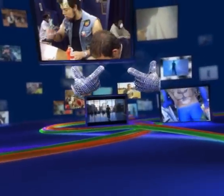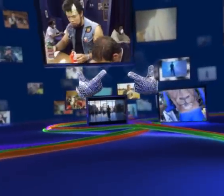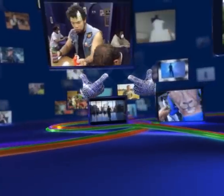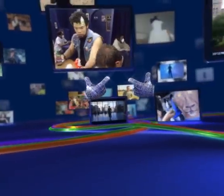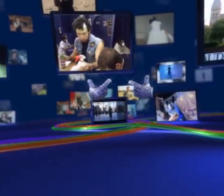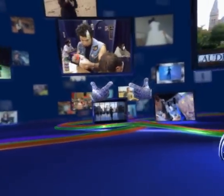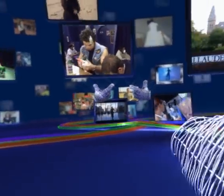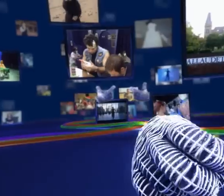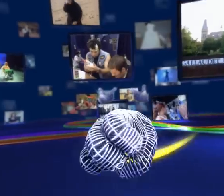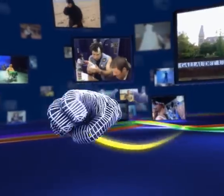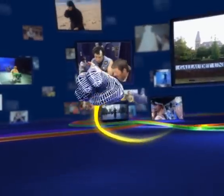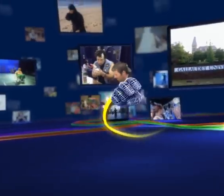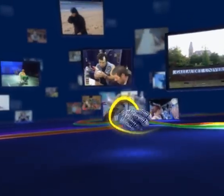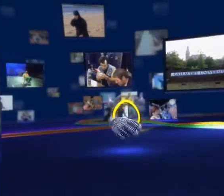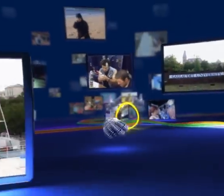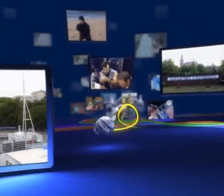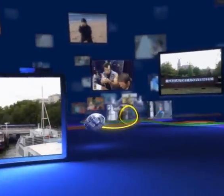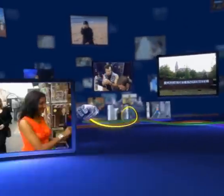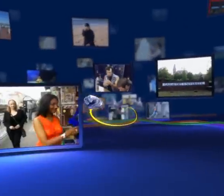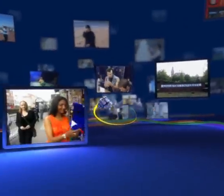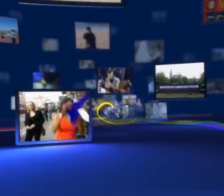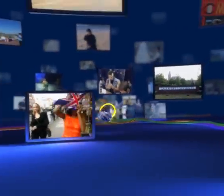life. Travel.